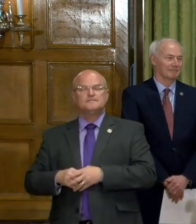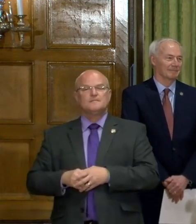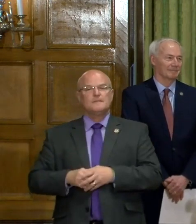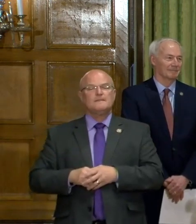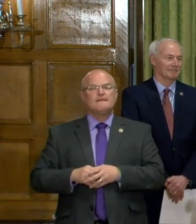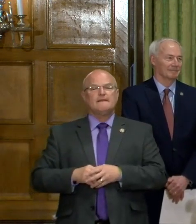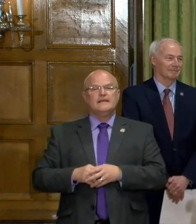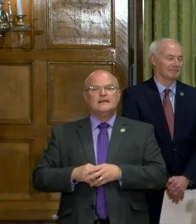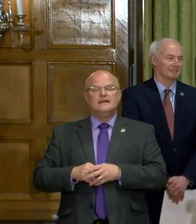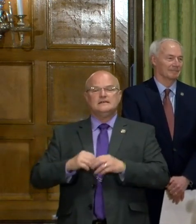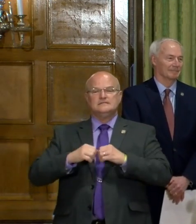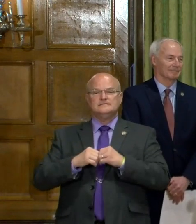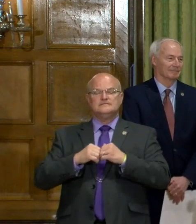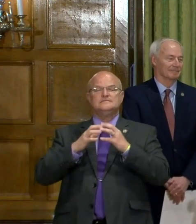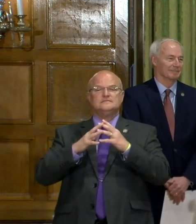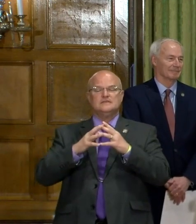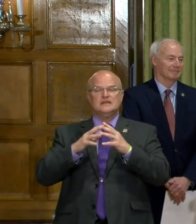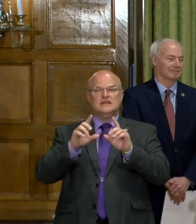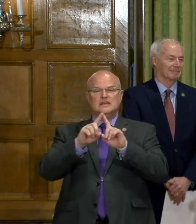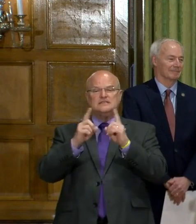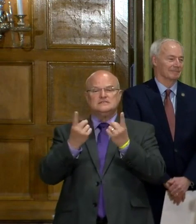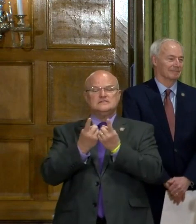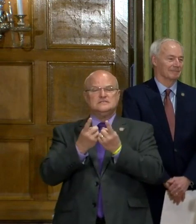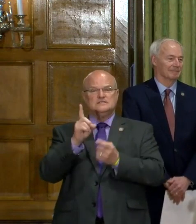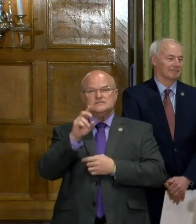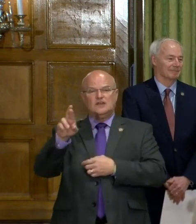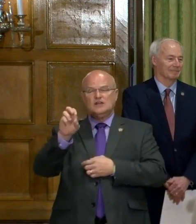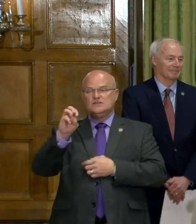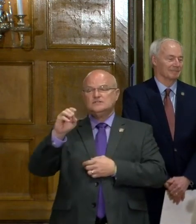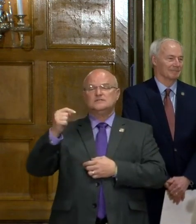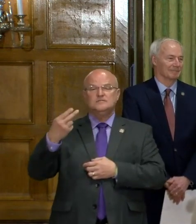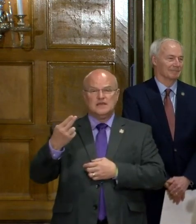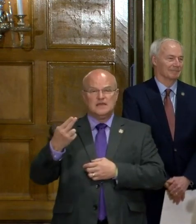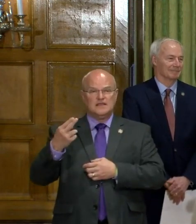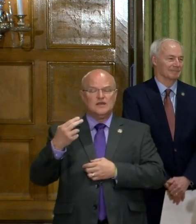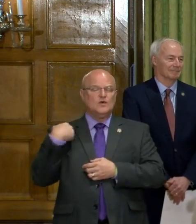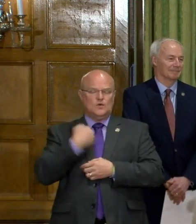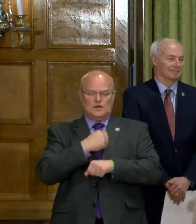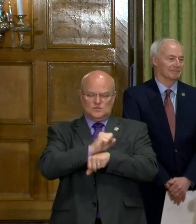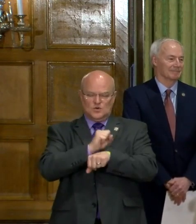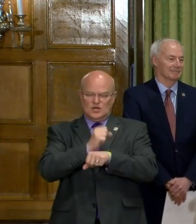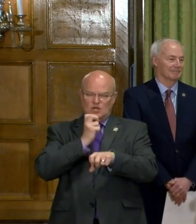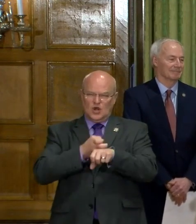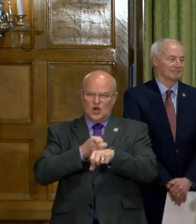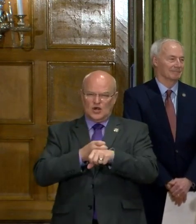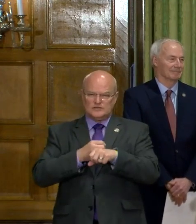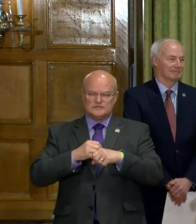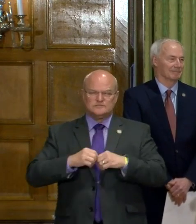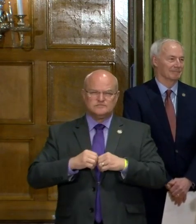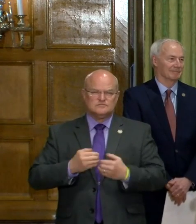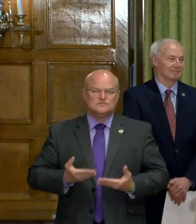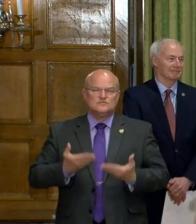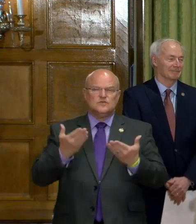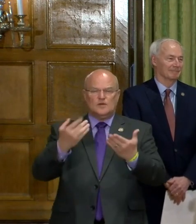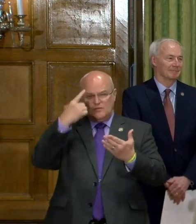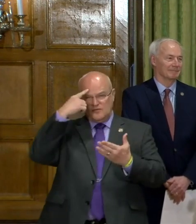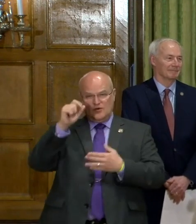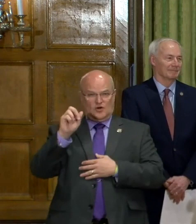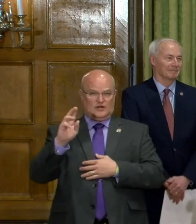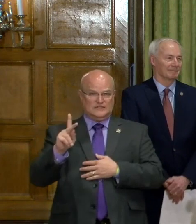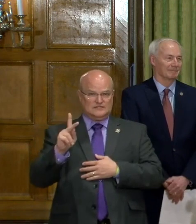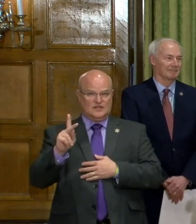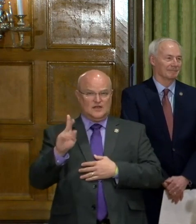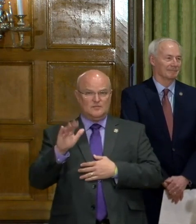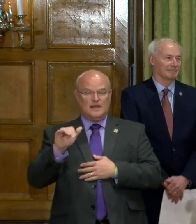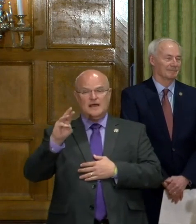Informed by Dr. Smith and the work of the Department of Health, the task force is working hard to develop an initial set of recommendations for Arkansas